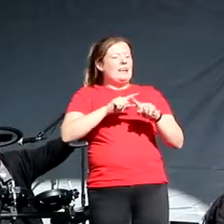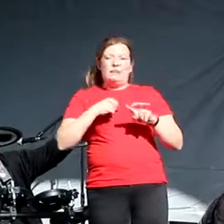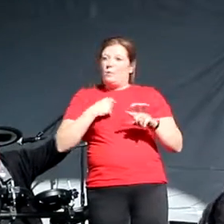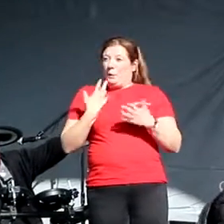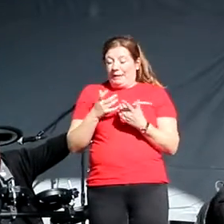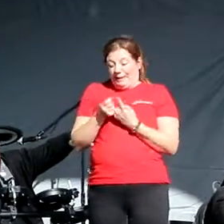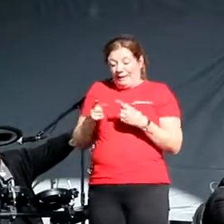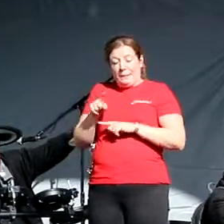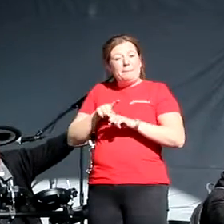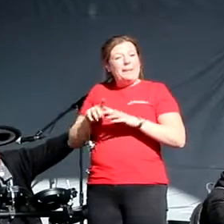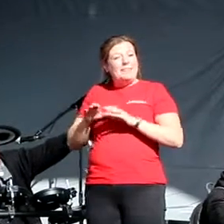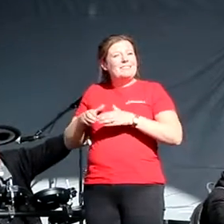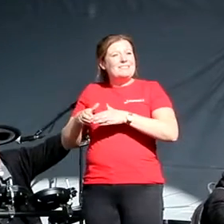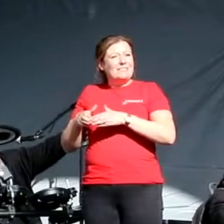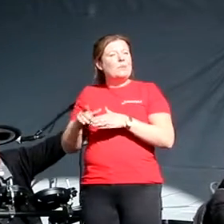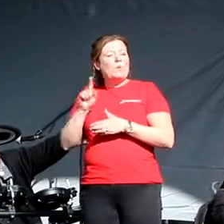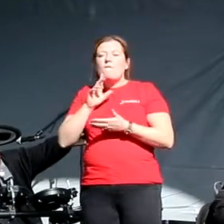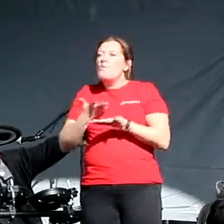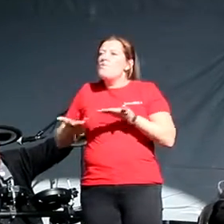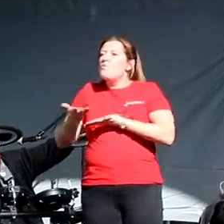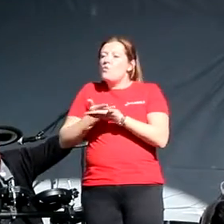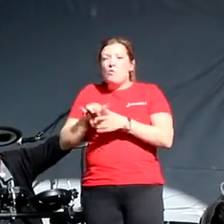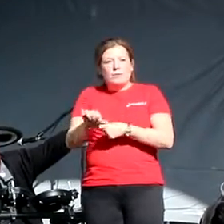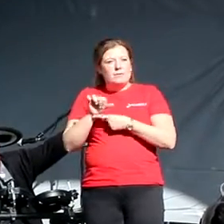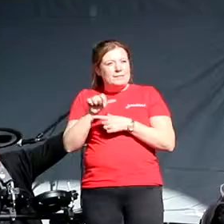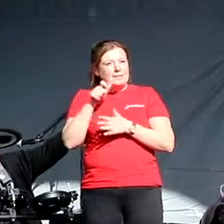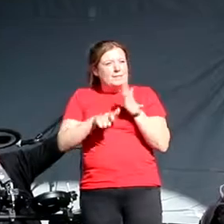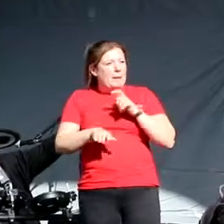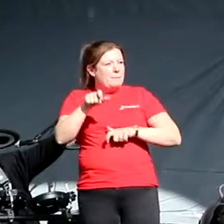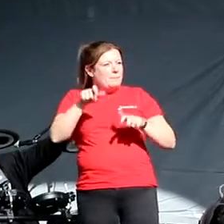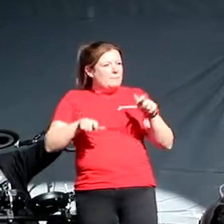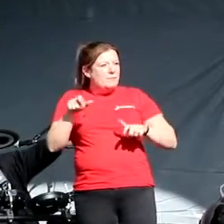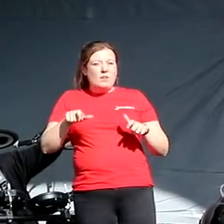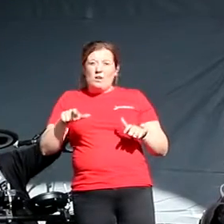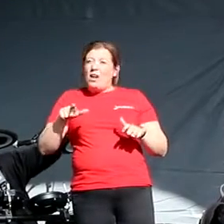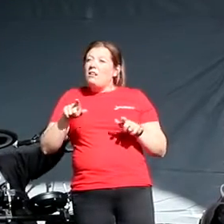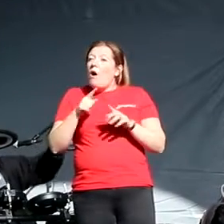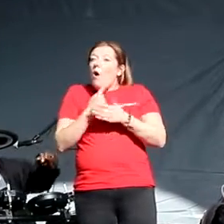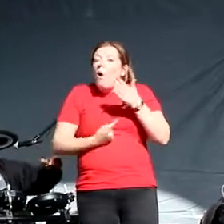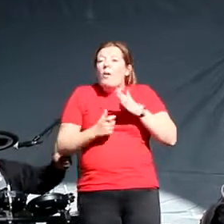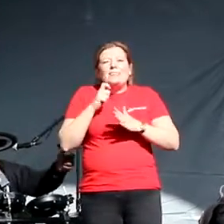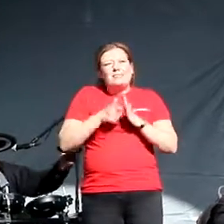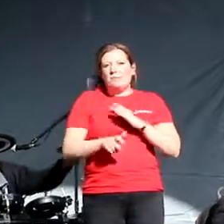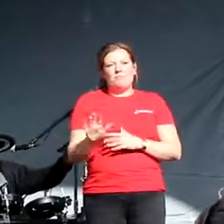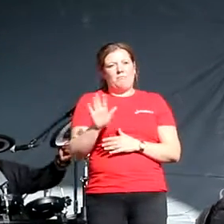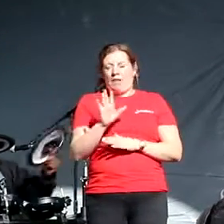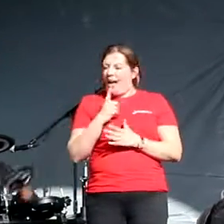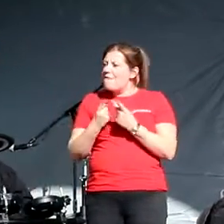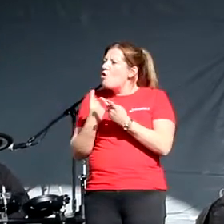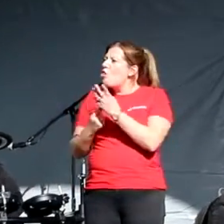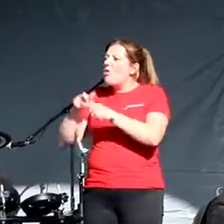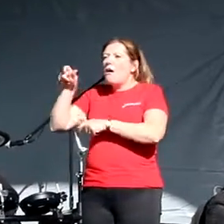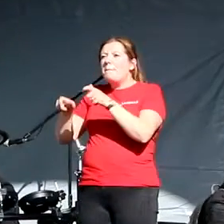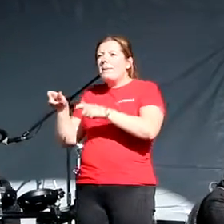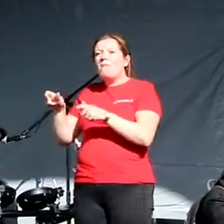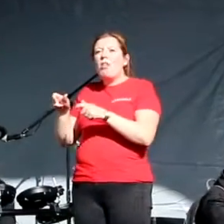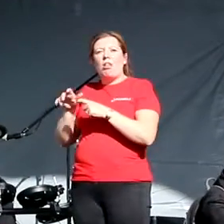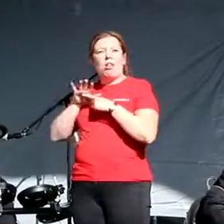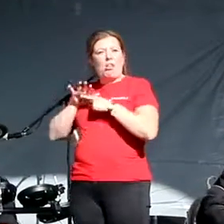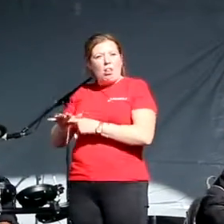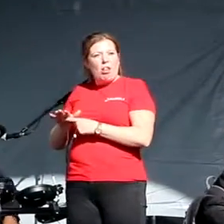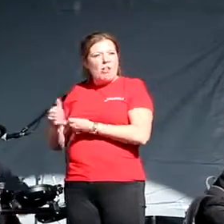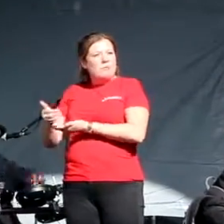people and other oppressed move from Cameroon